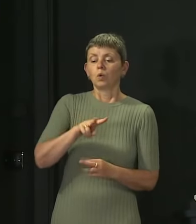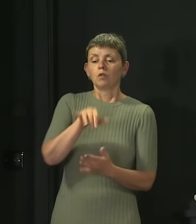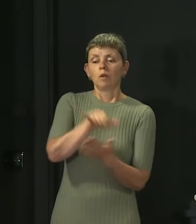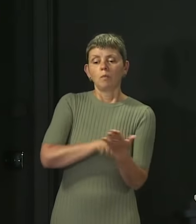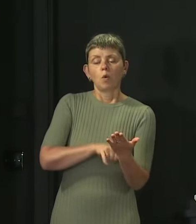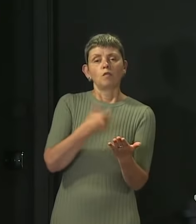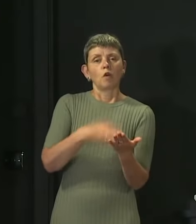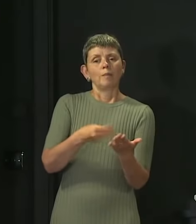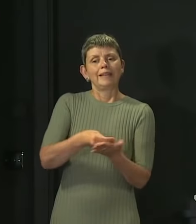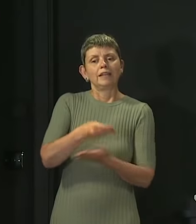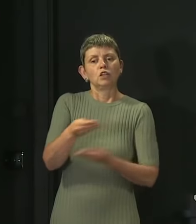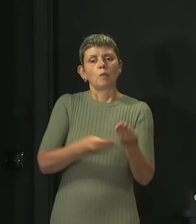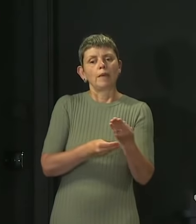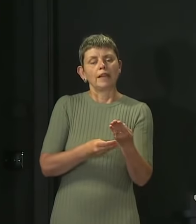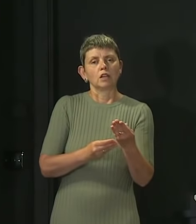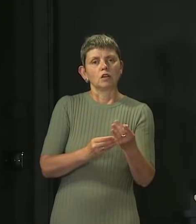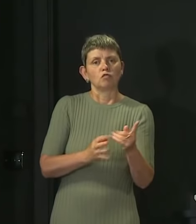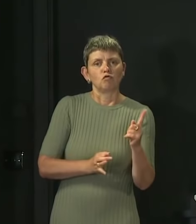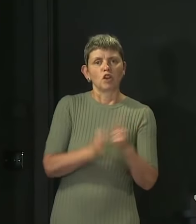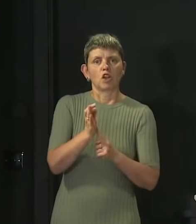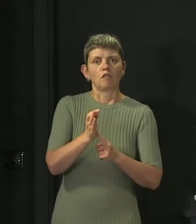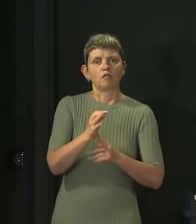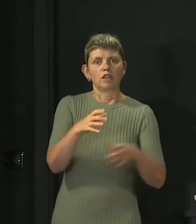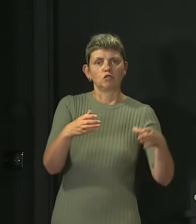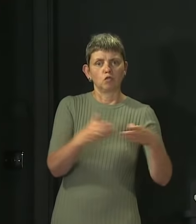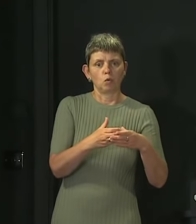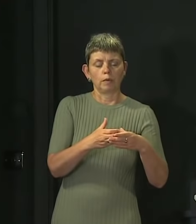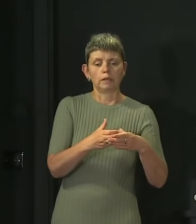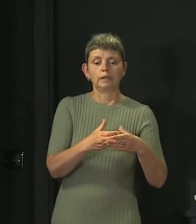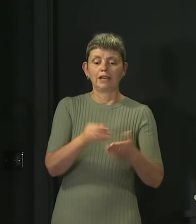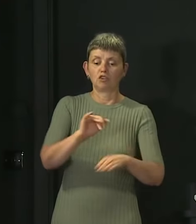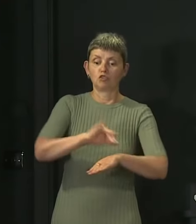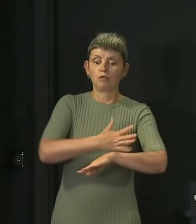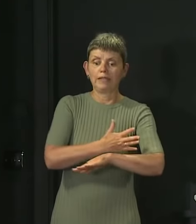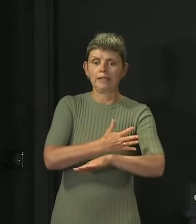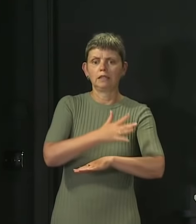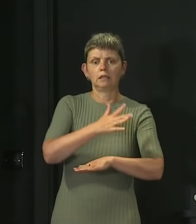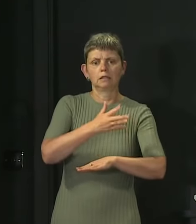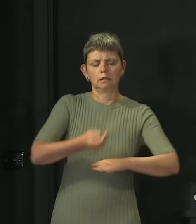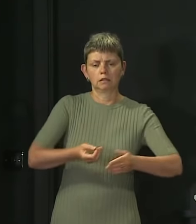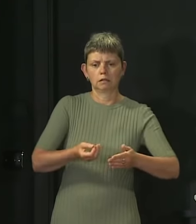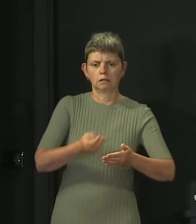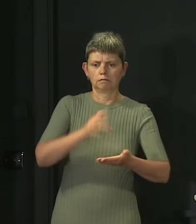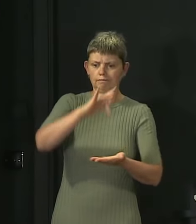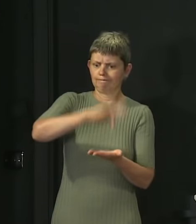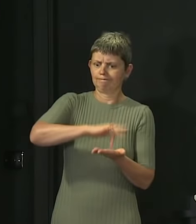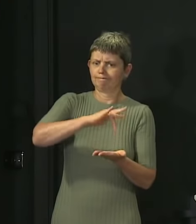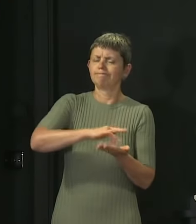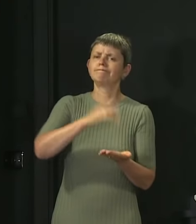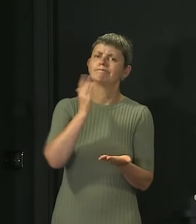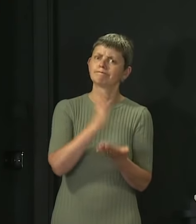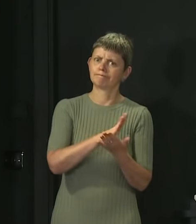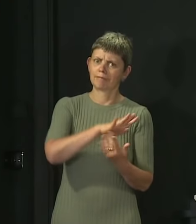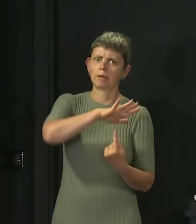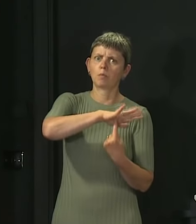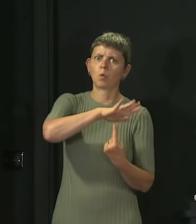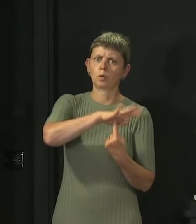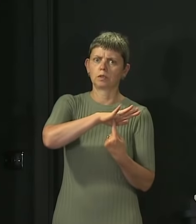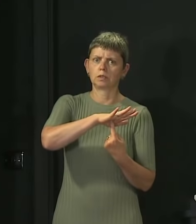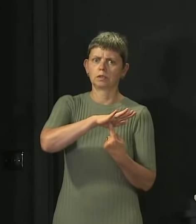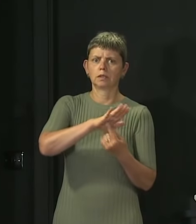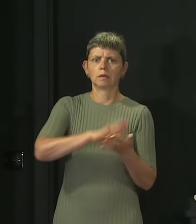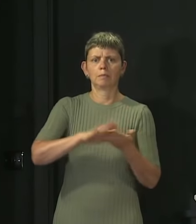the Economic Recovery Group, the central importance of a green recovery and the transition to net zero is vitally important.